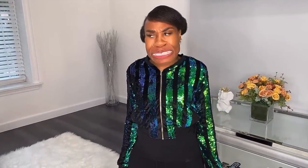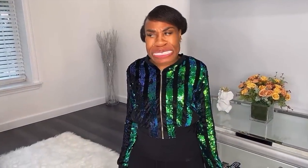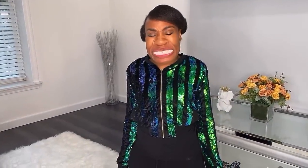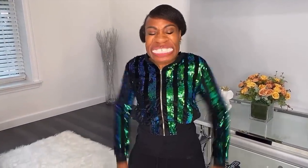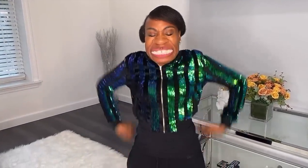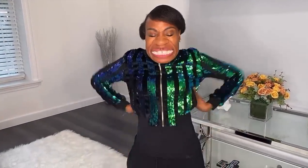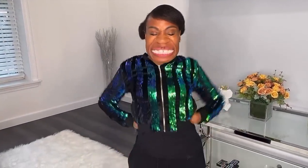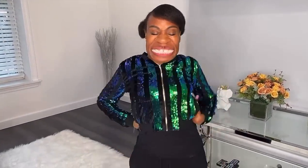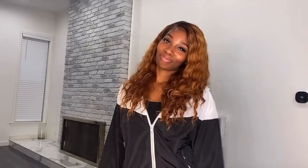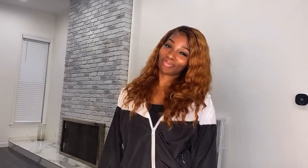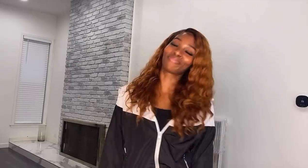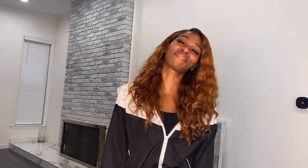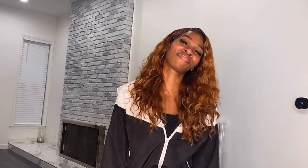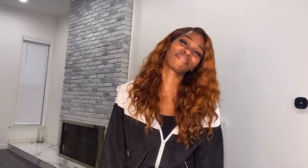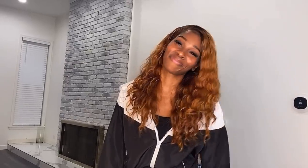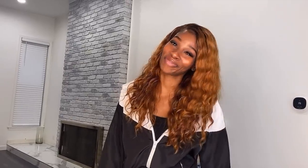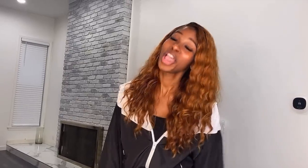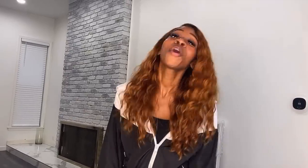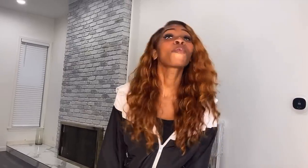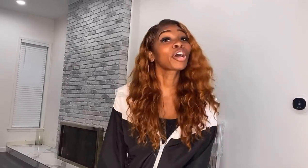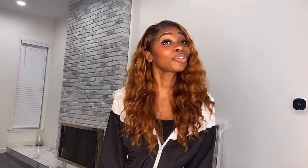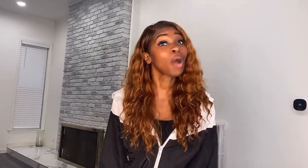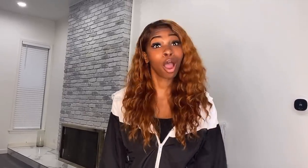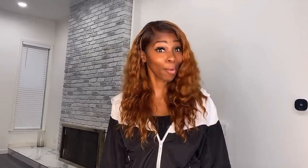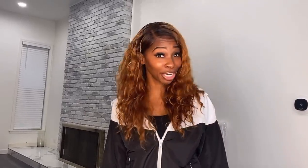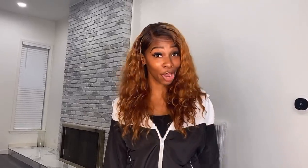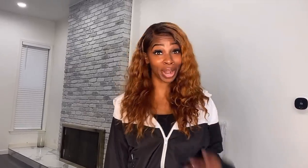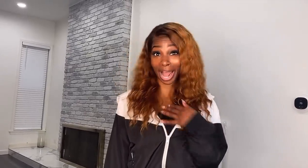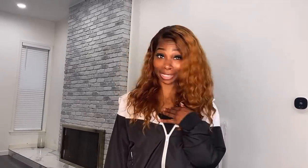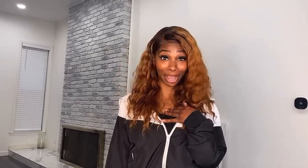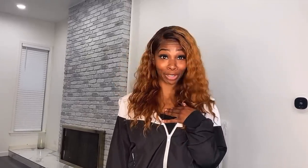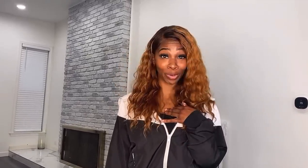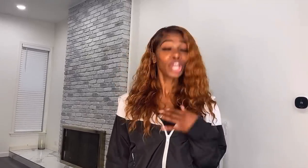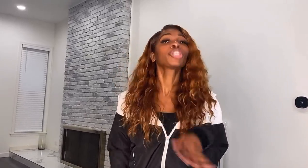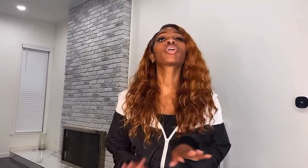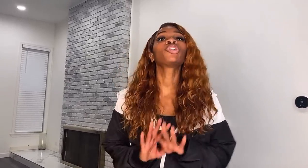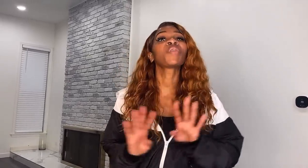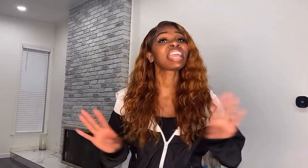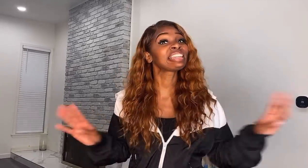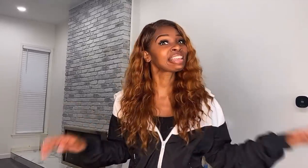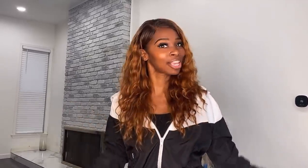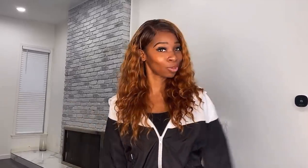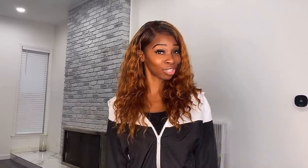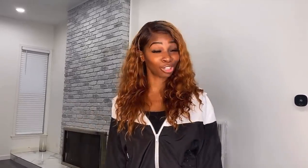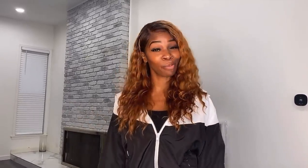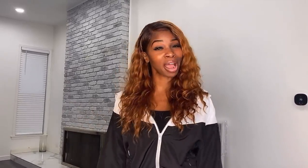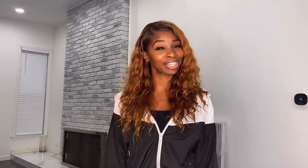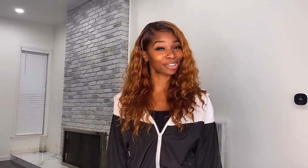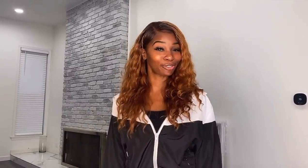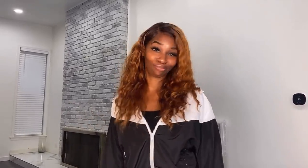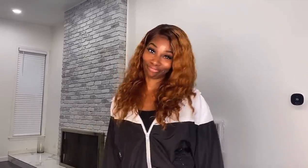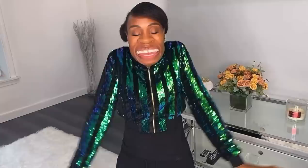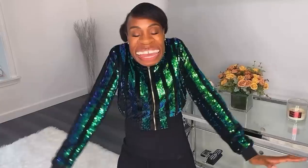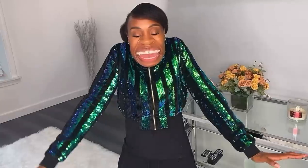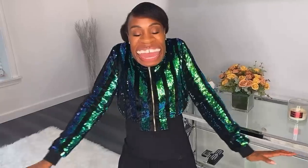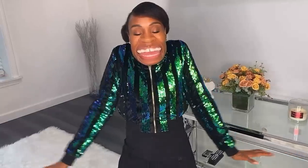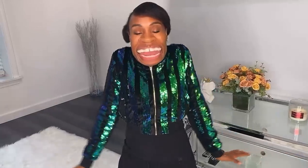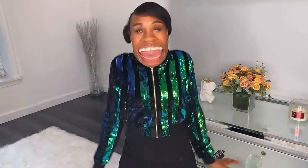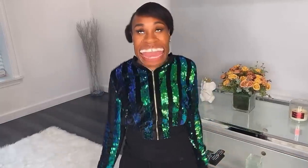this well you already know what I tell you you can do anything you set your mind to and I